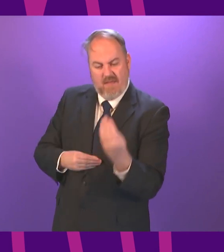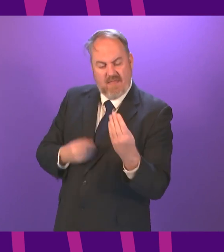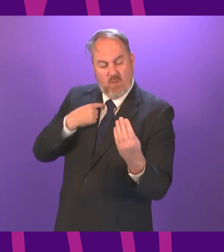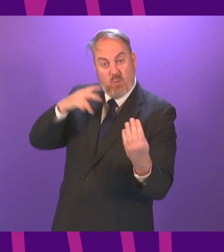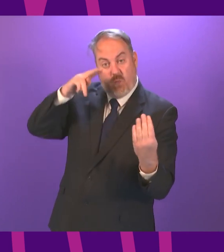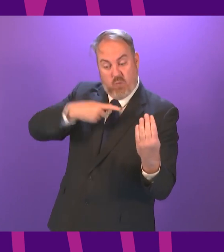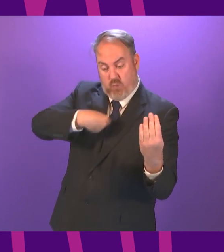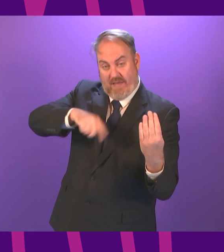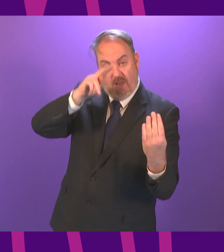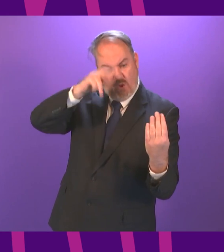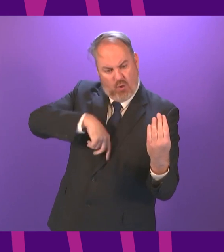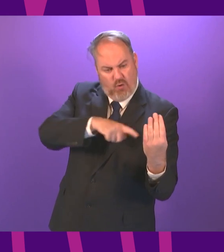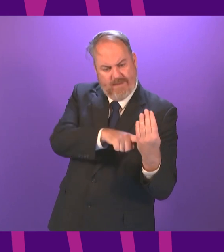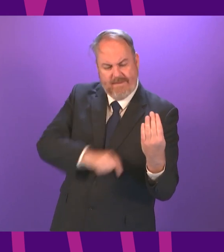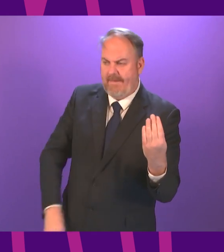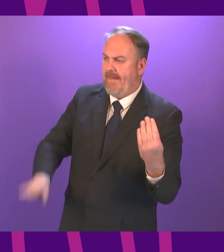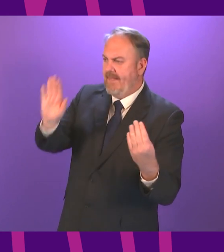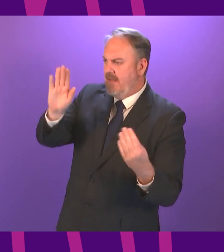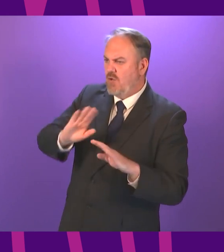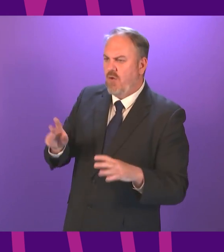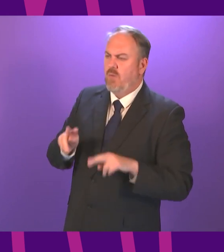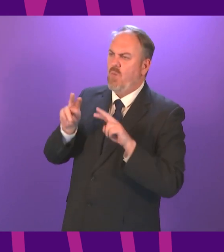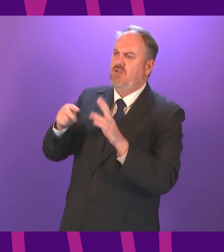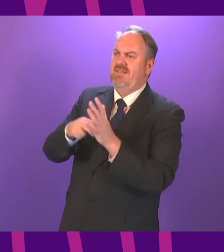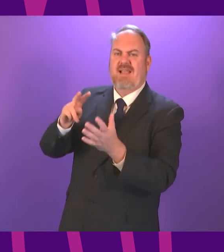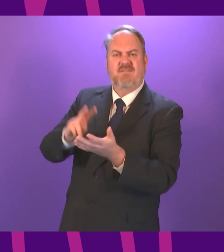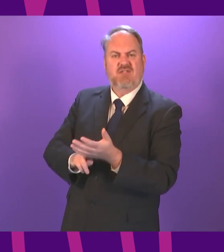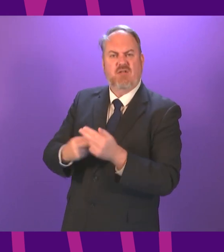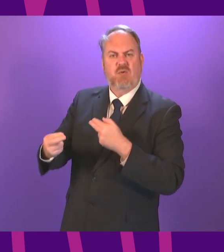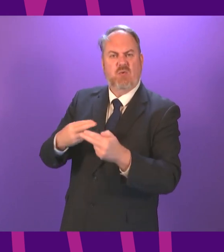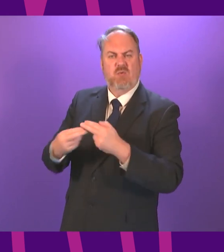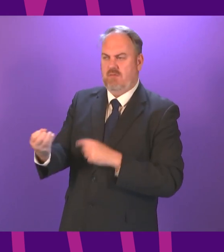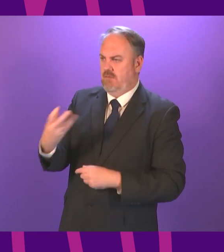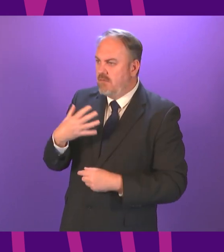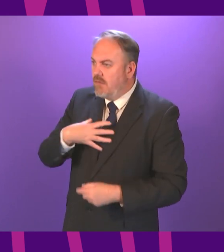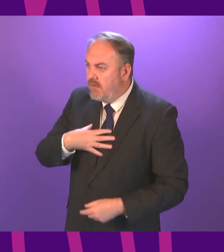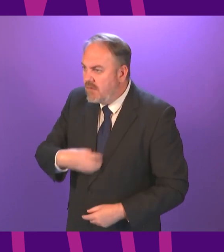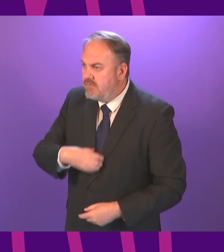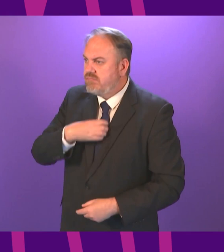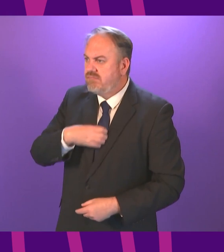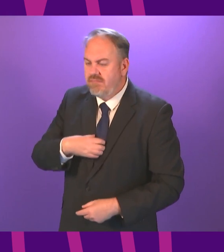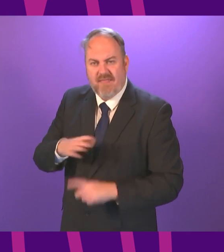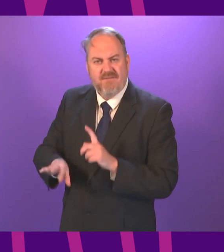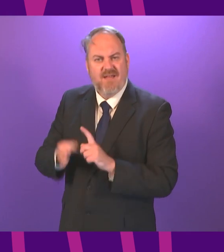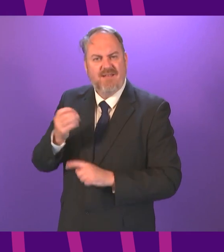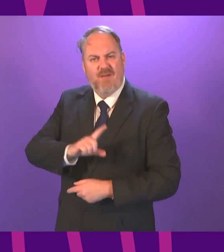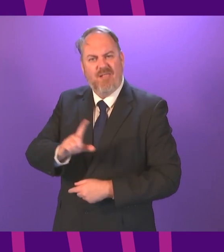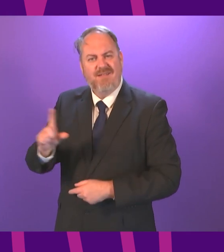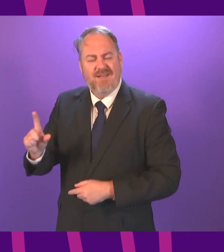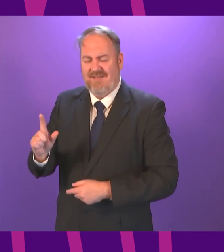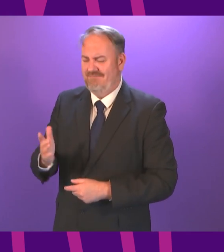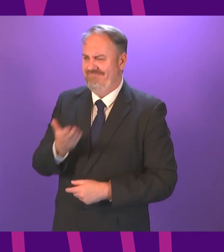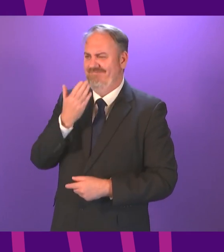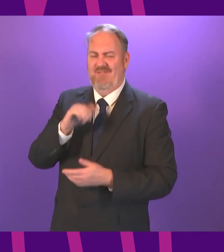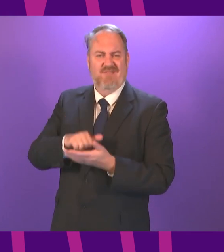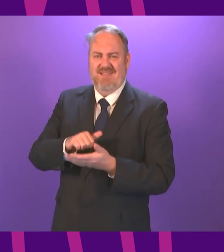in response, not relying on TV studios for that response to take place. therefore, alongside that, let's